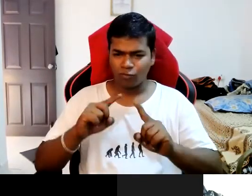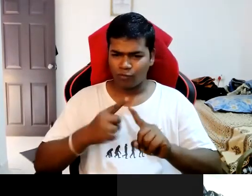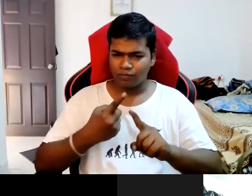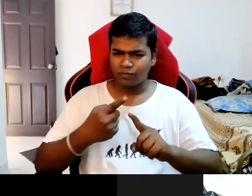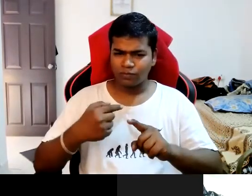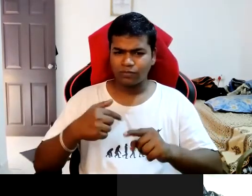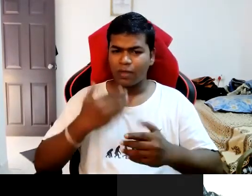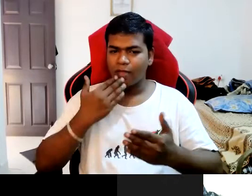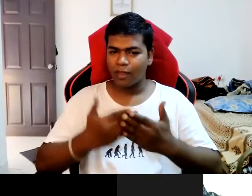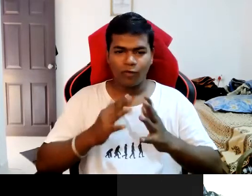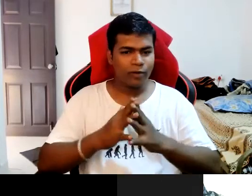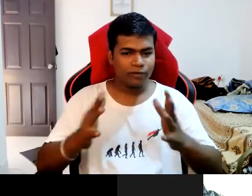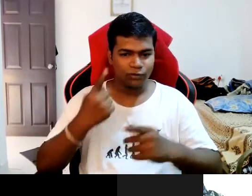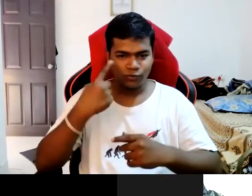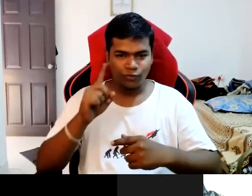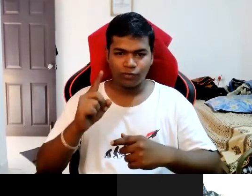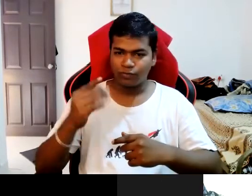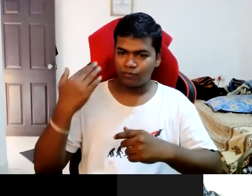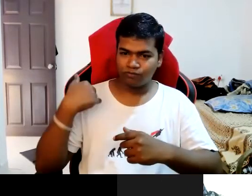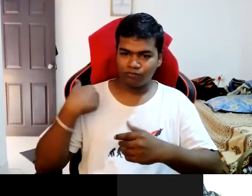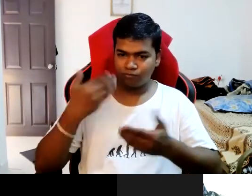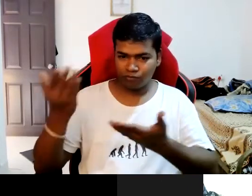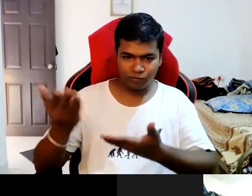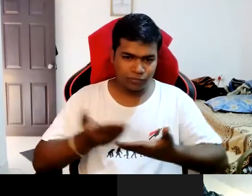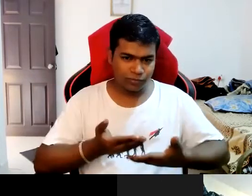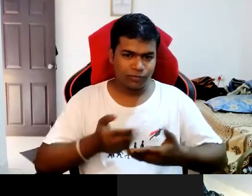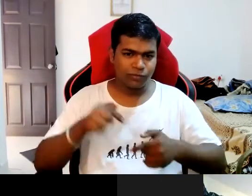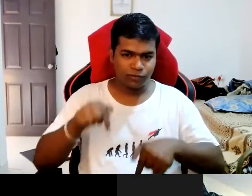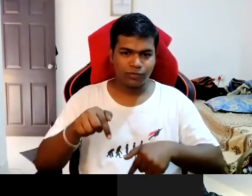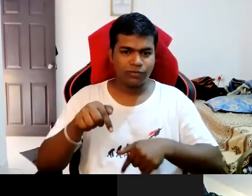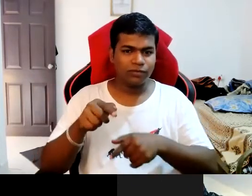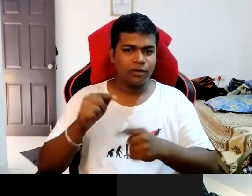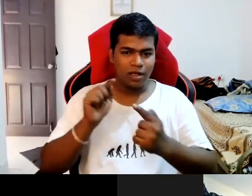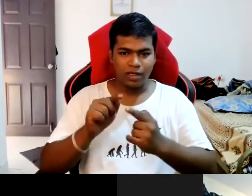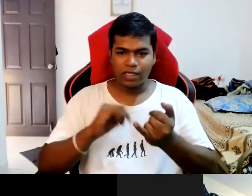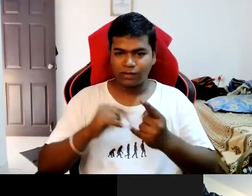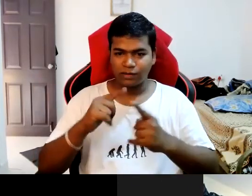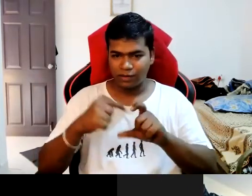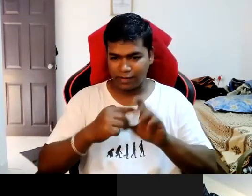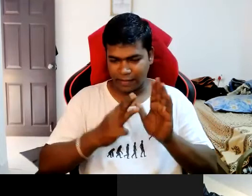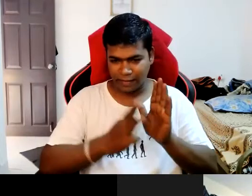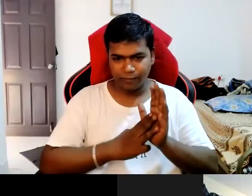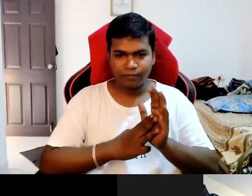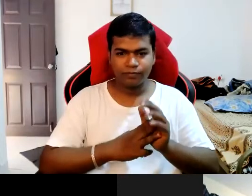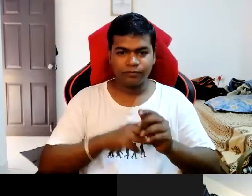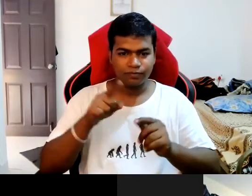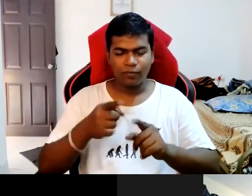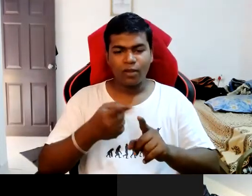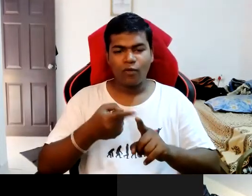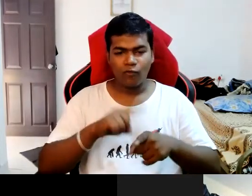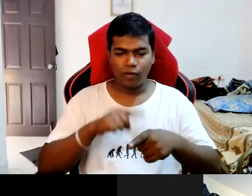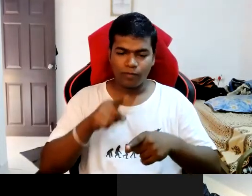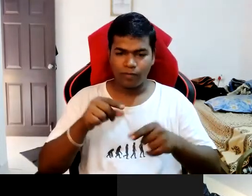thanking for inviting for the ISTEM and I am Tirisha. I am from Andhra Pradesh